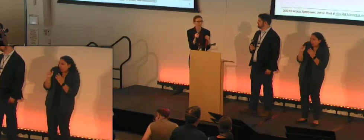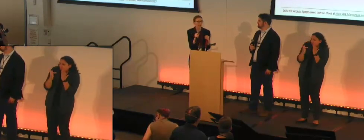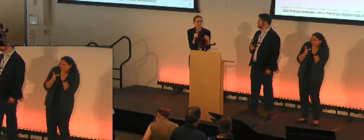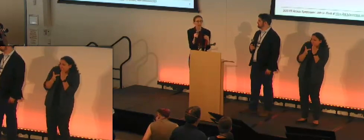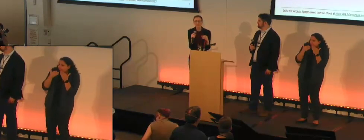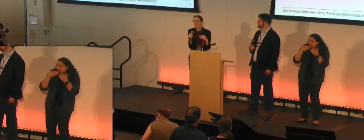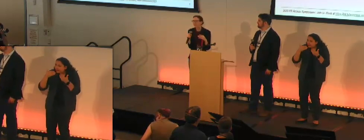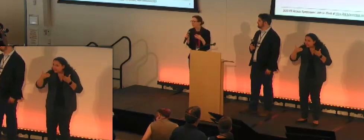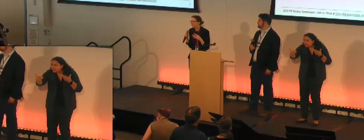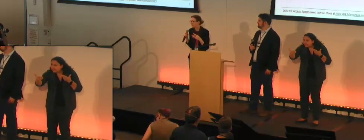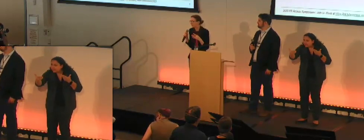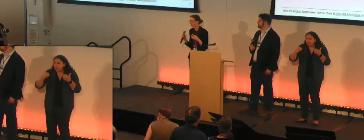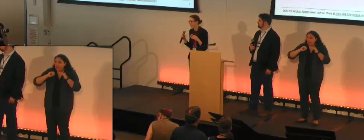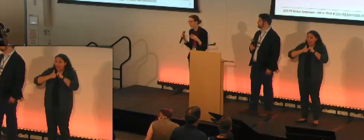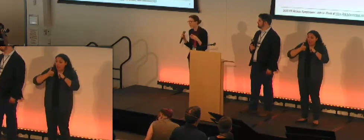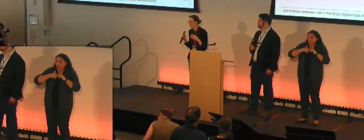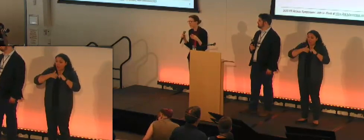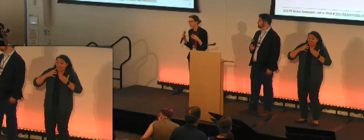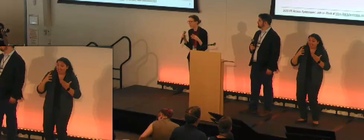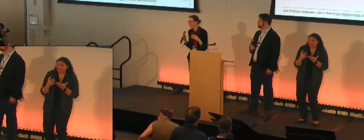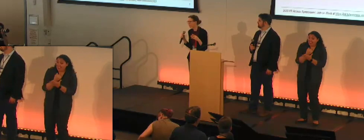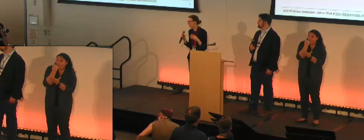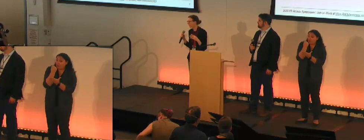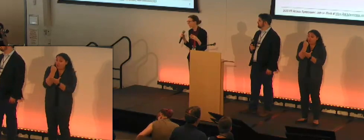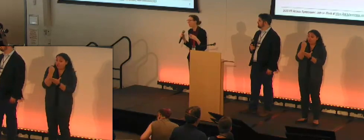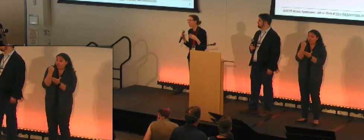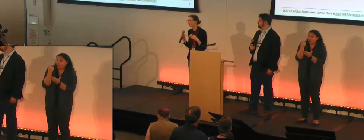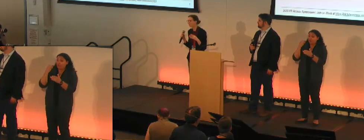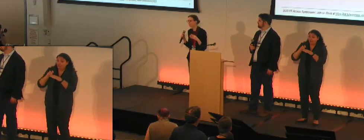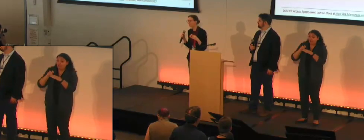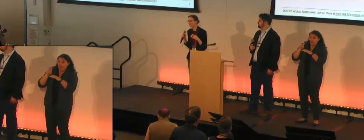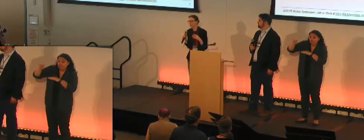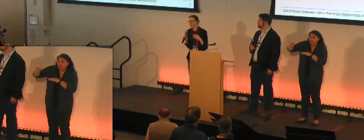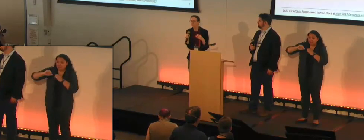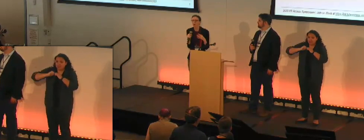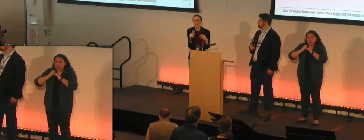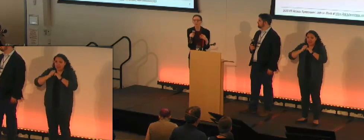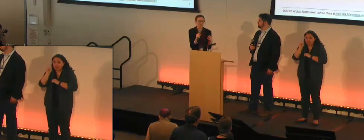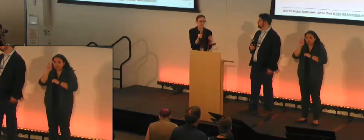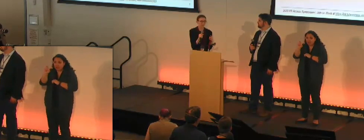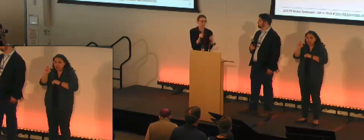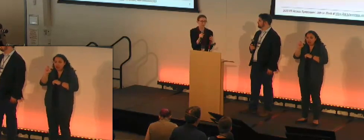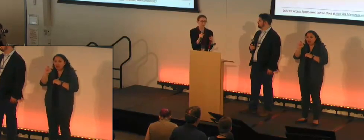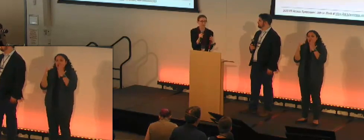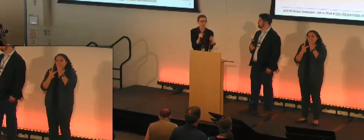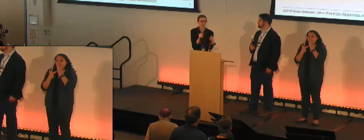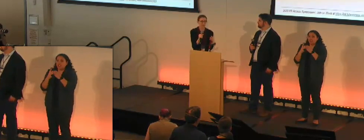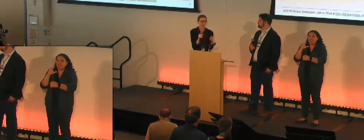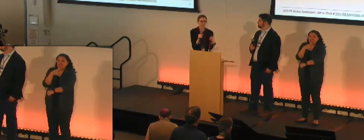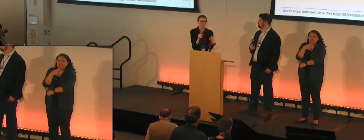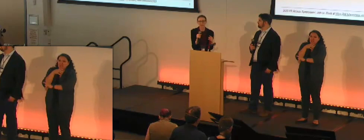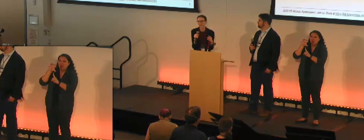headed, how we can leverage the advancements to make XR technologies empowering for people with